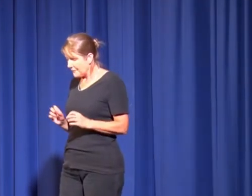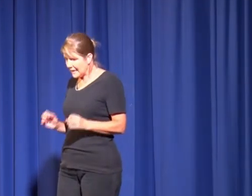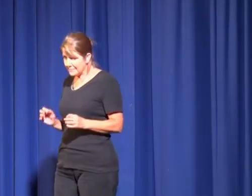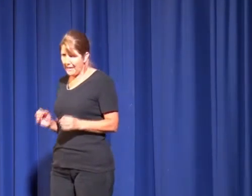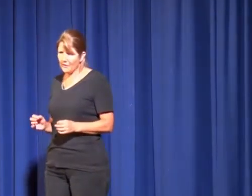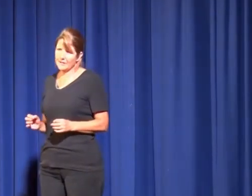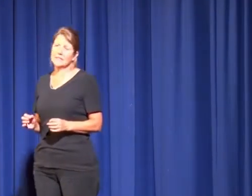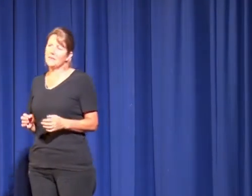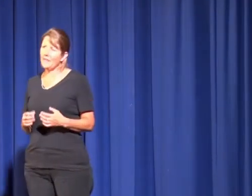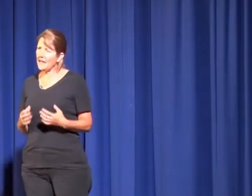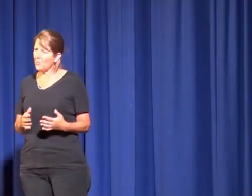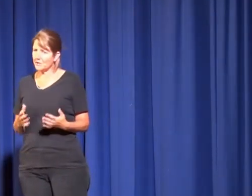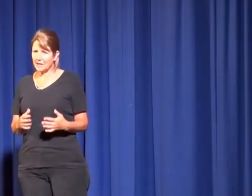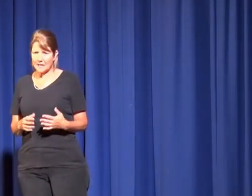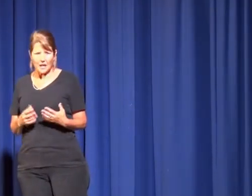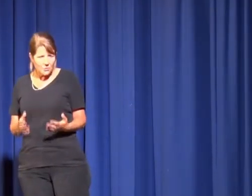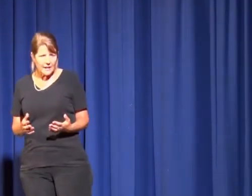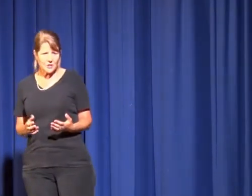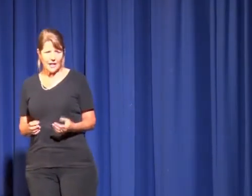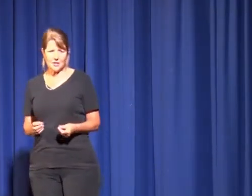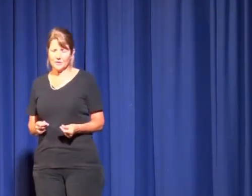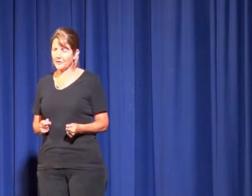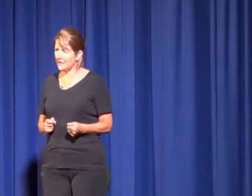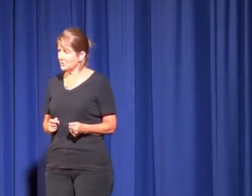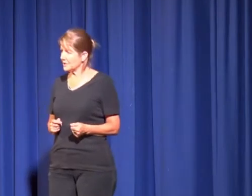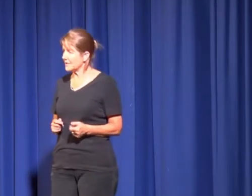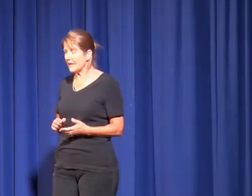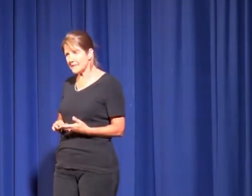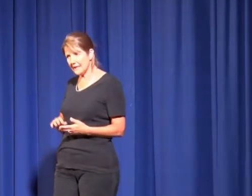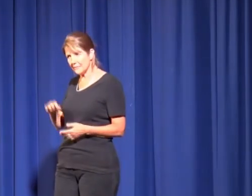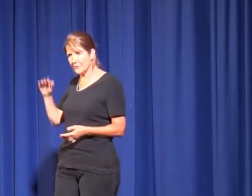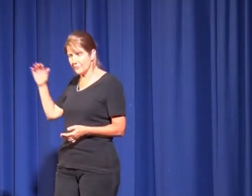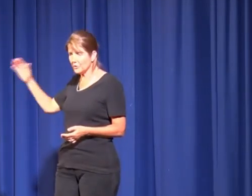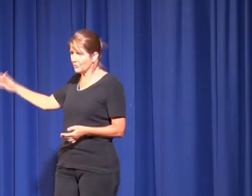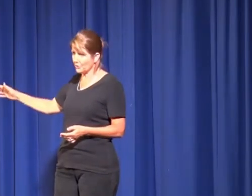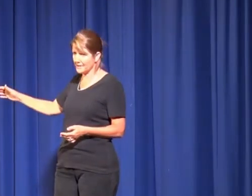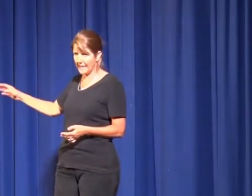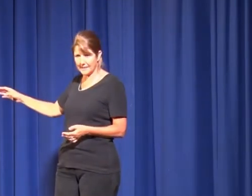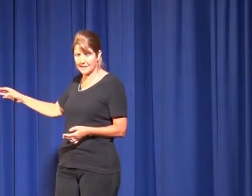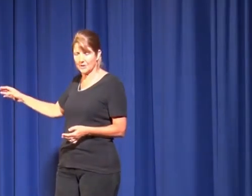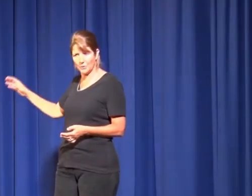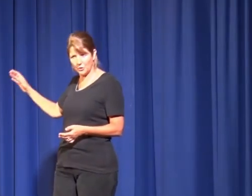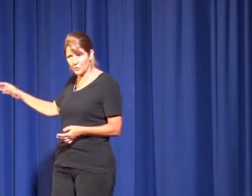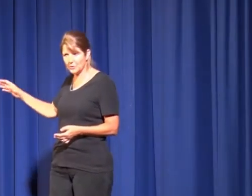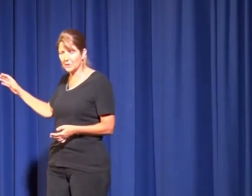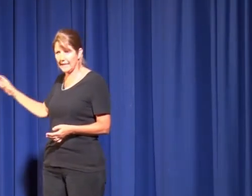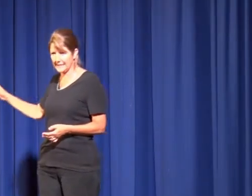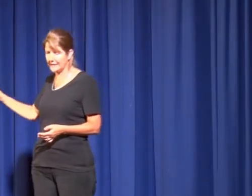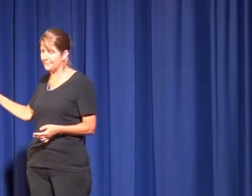Vicky's parents, they wanted a good education for their daughters and they sent them from Faulkner across to Essendon to a girls school in Essendon.